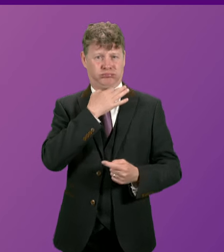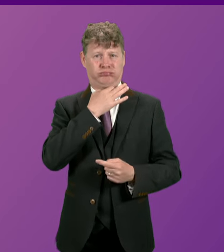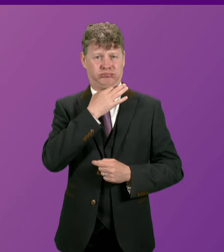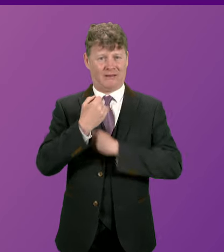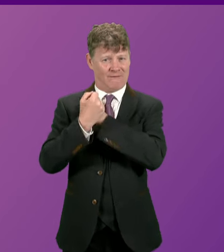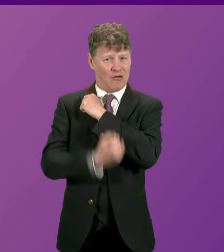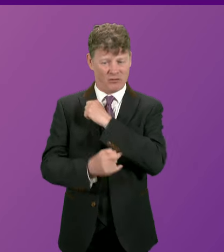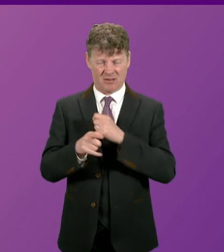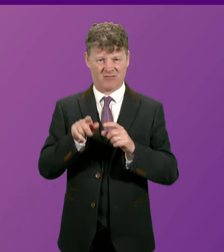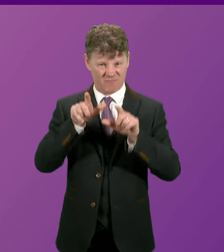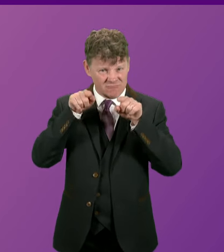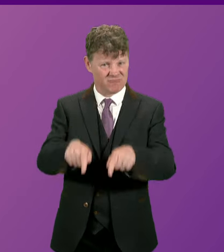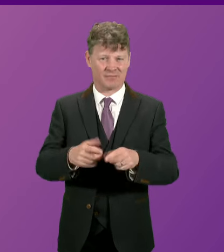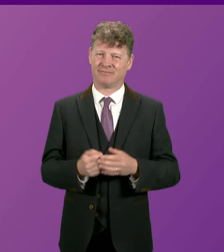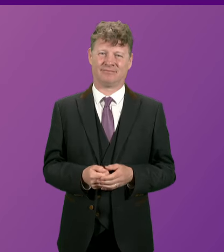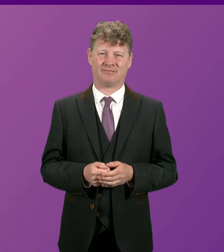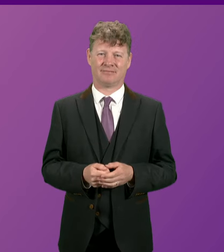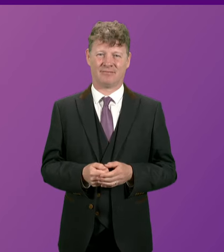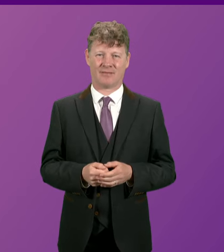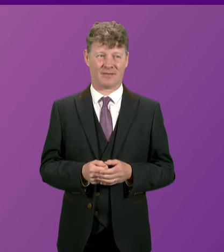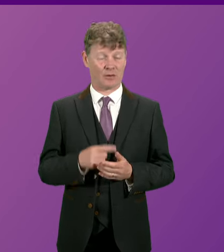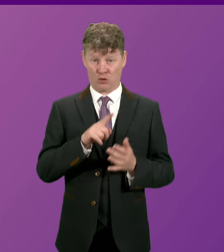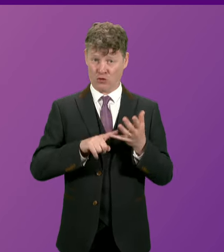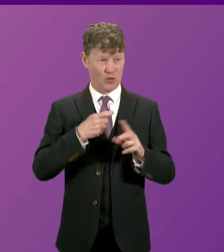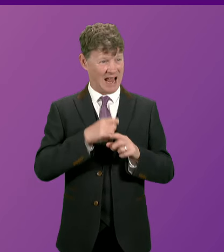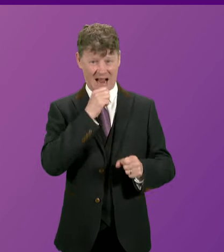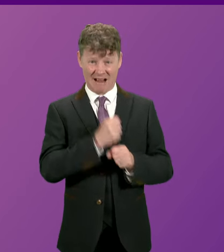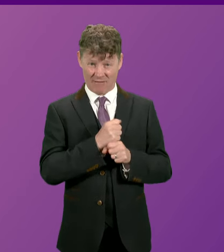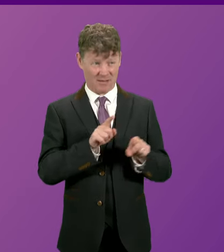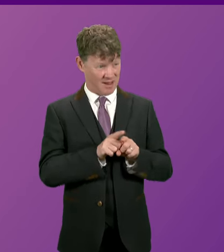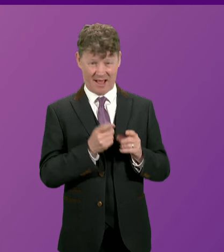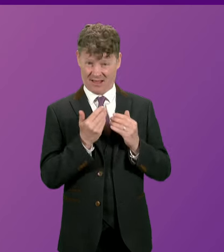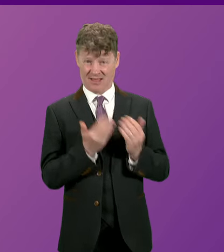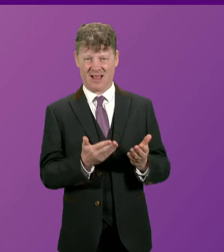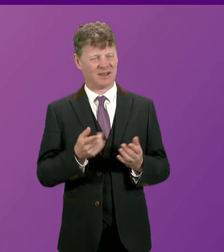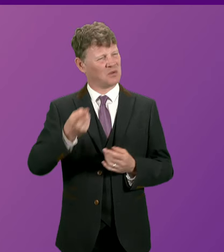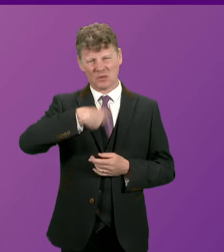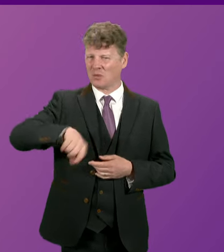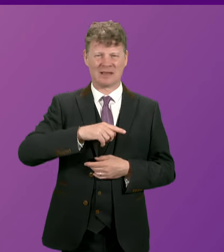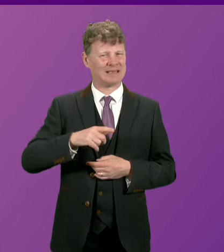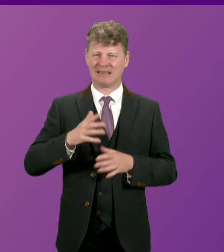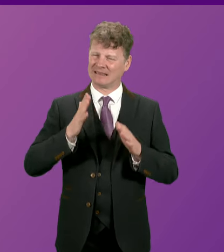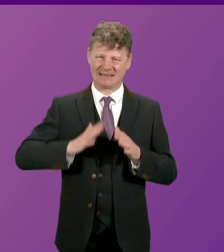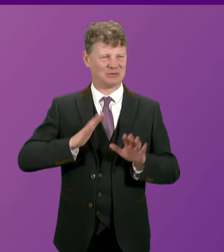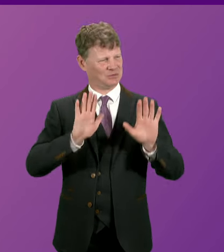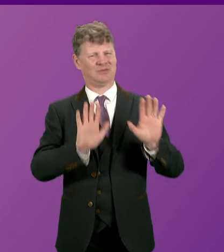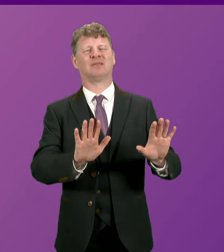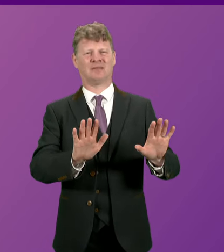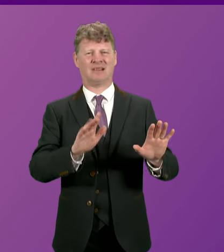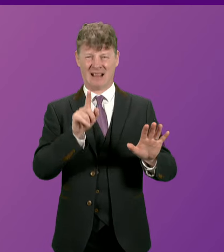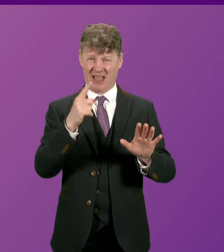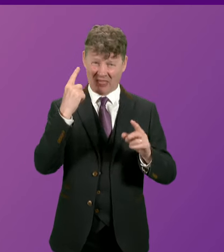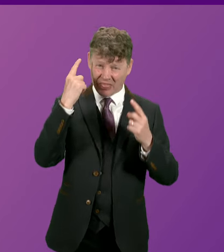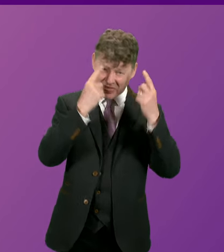times like this that we all have an obligation to just step back and actually think about what's going on here that in a